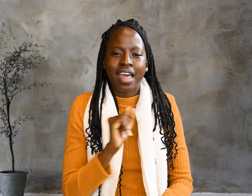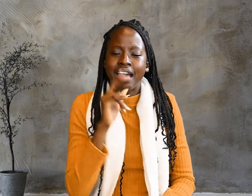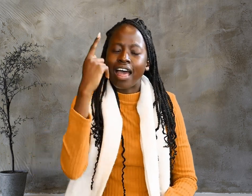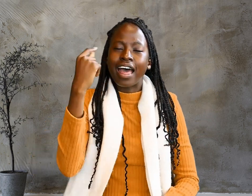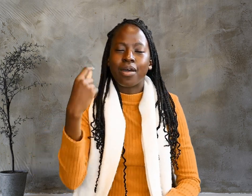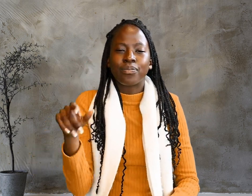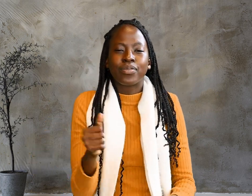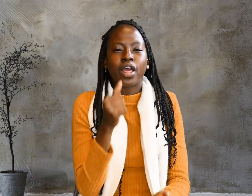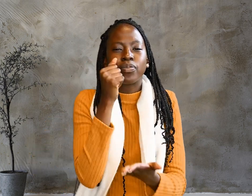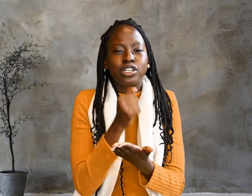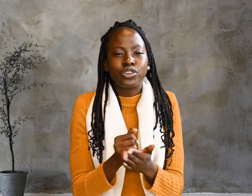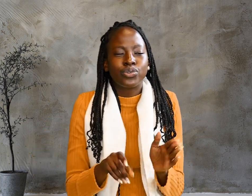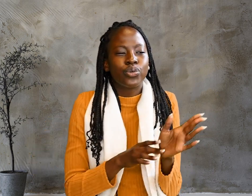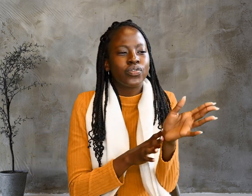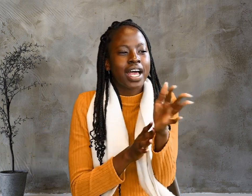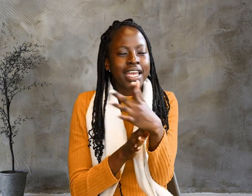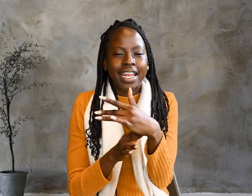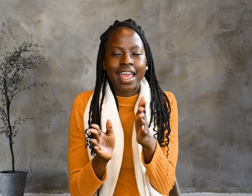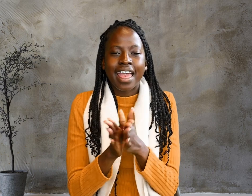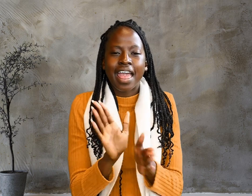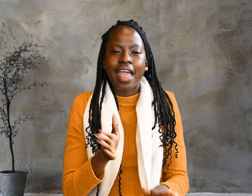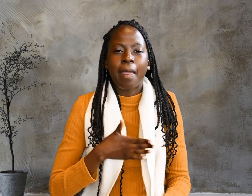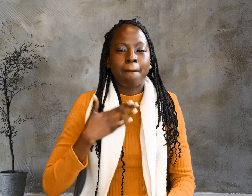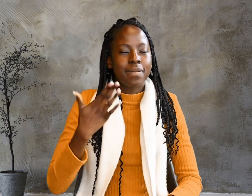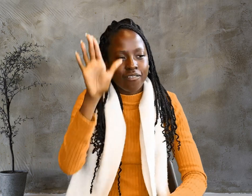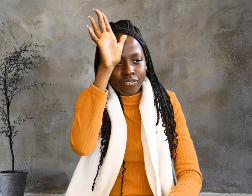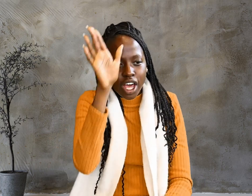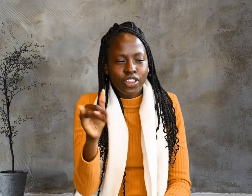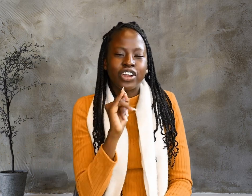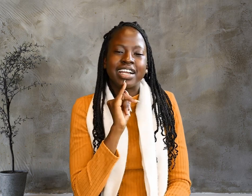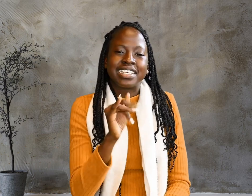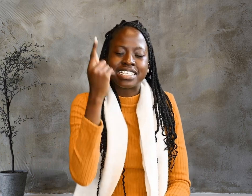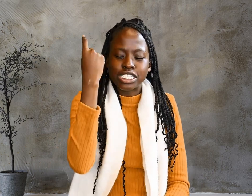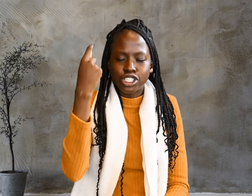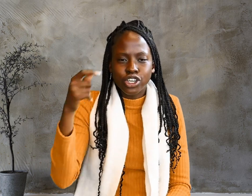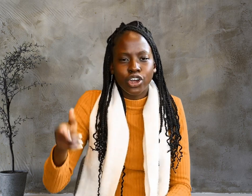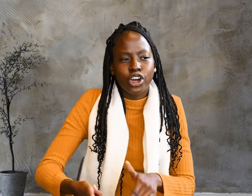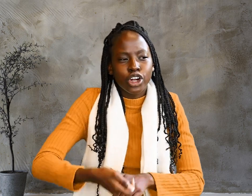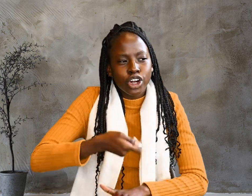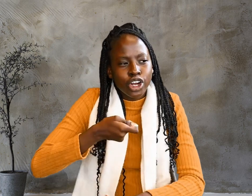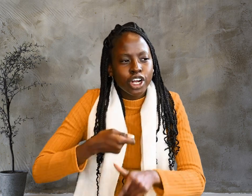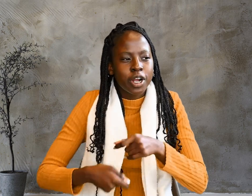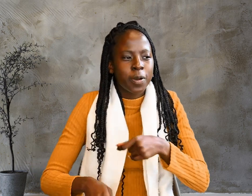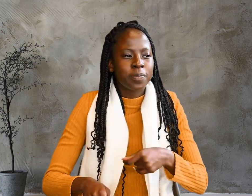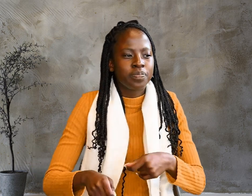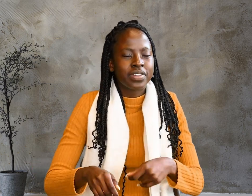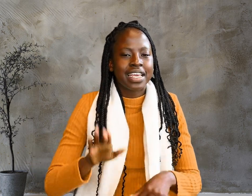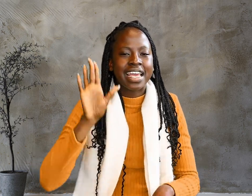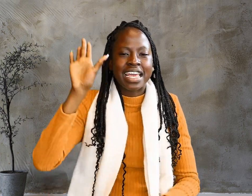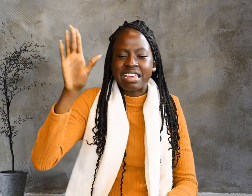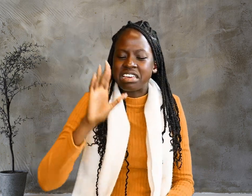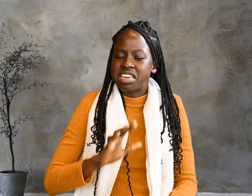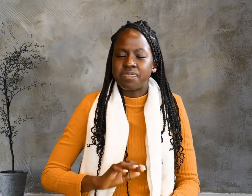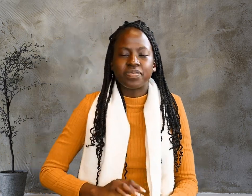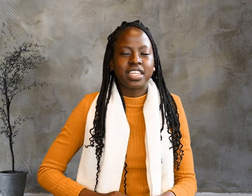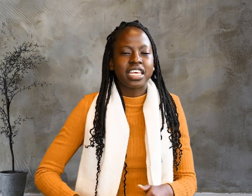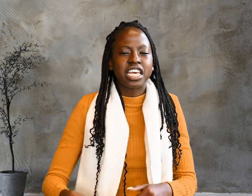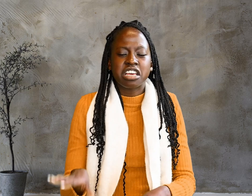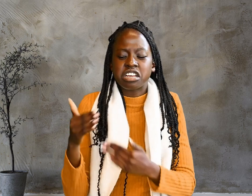I am the true vine, and my father is the gardener. He cuts off every branch